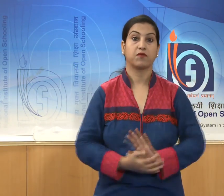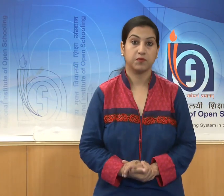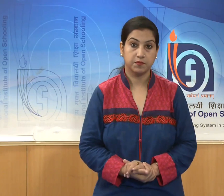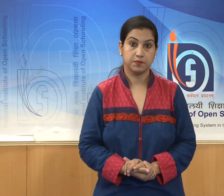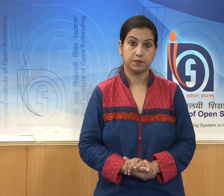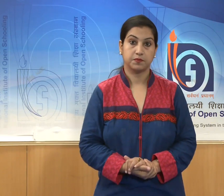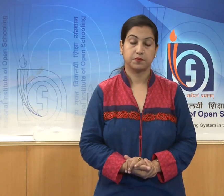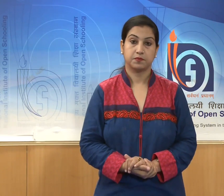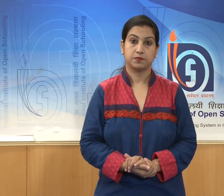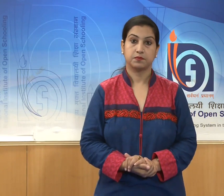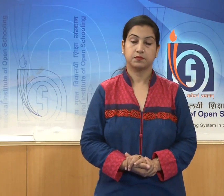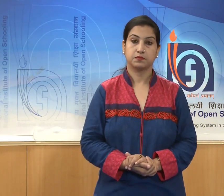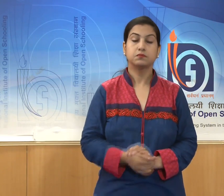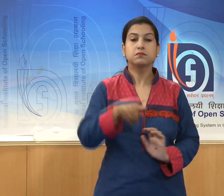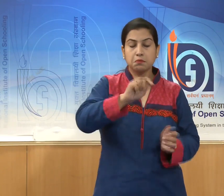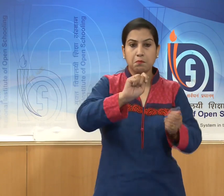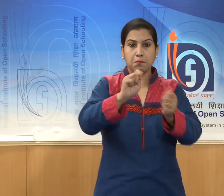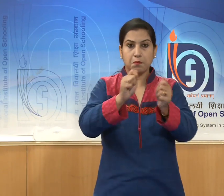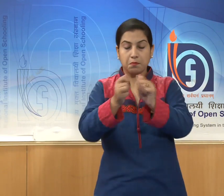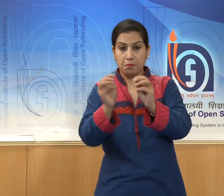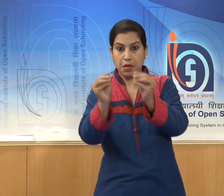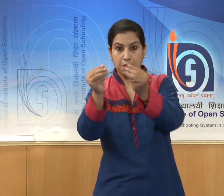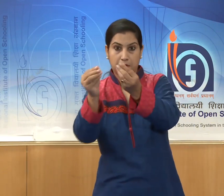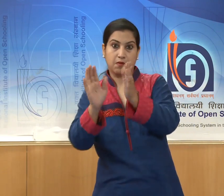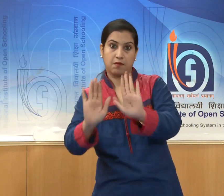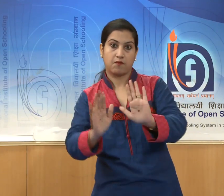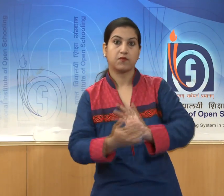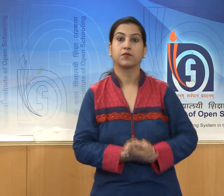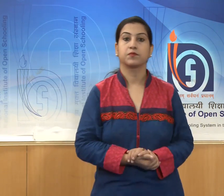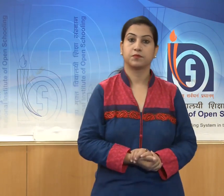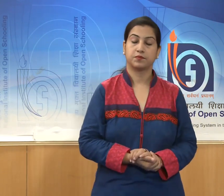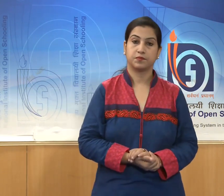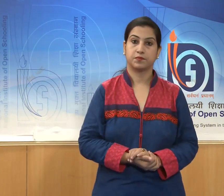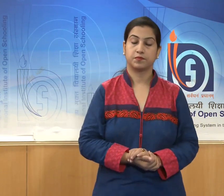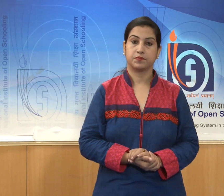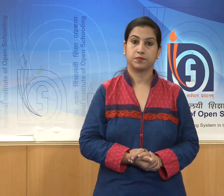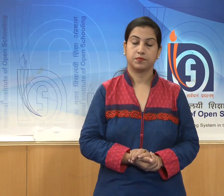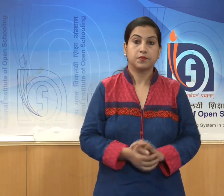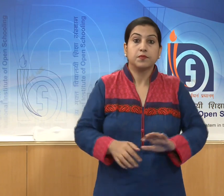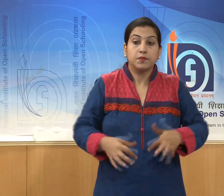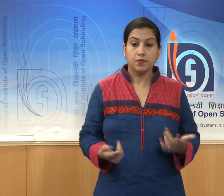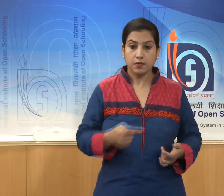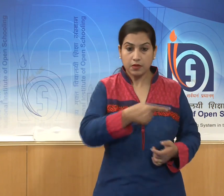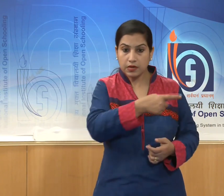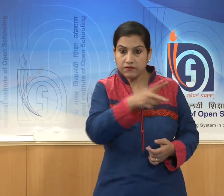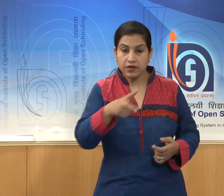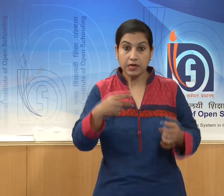Refinement came in the representation of the human figures.